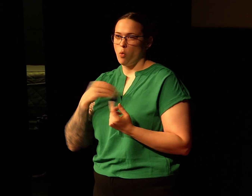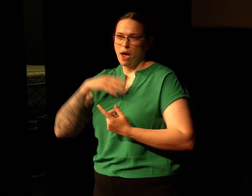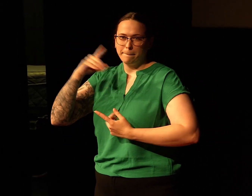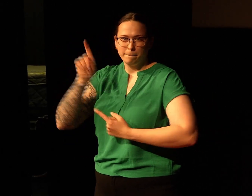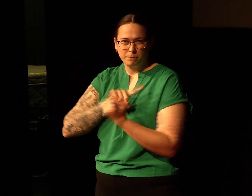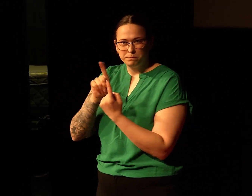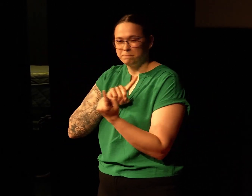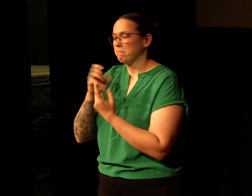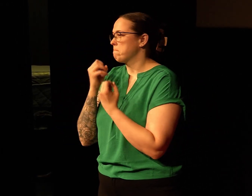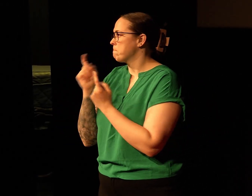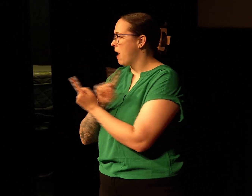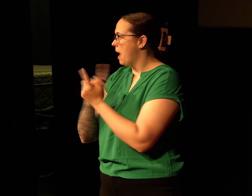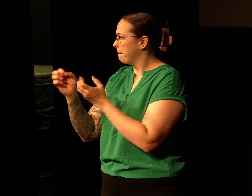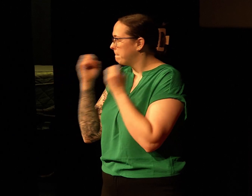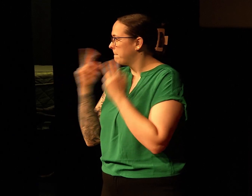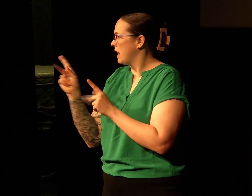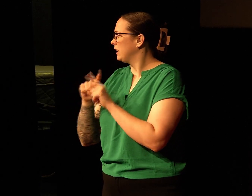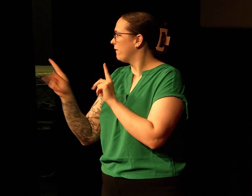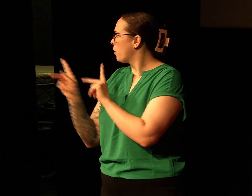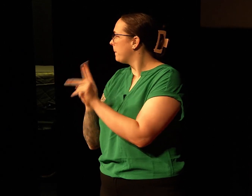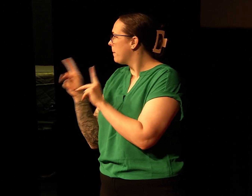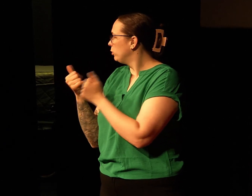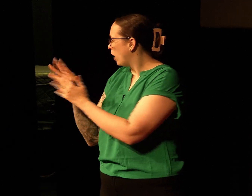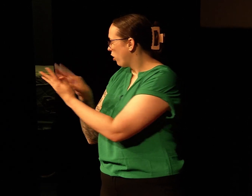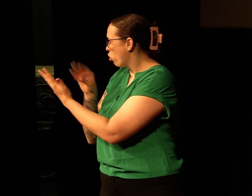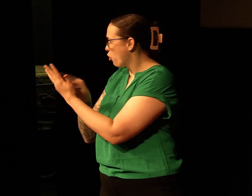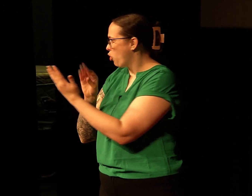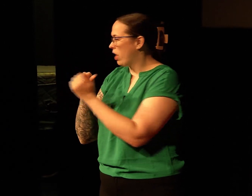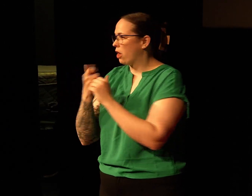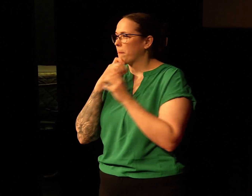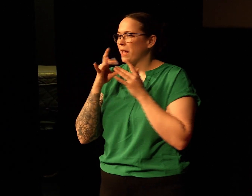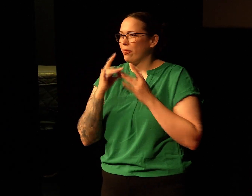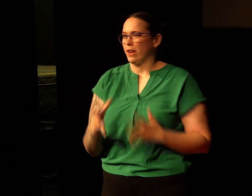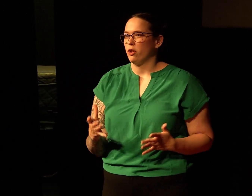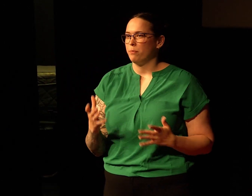I was doing. met with lots of people and I tried to learn as much as I could on how to be a leader.